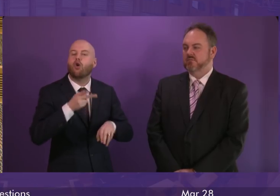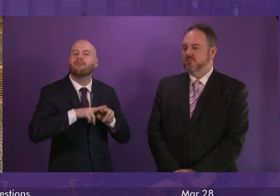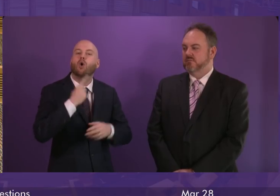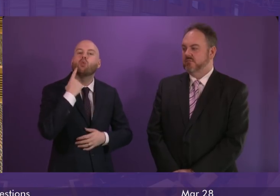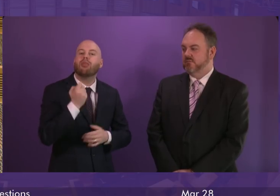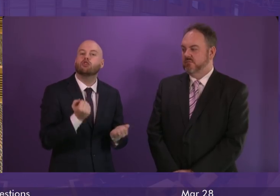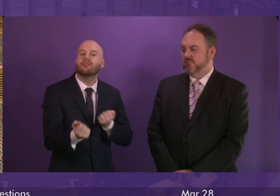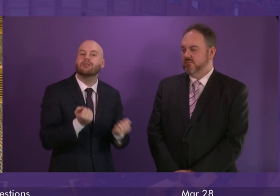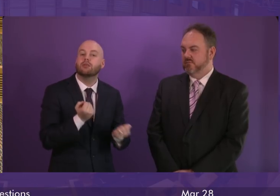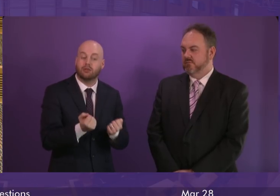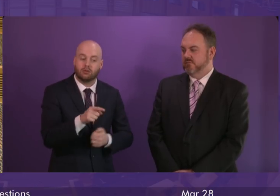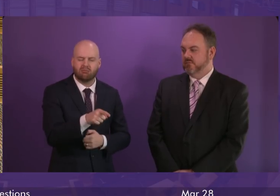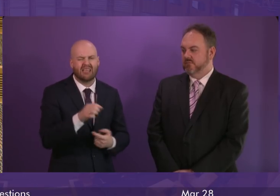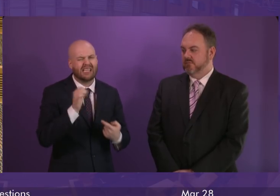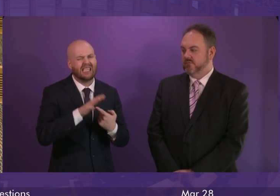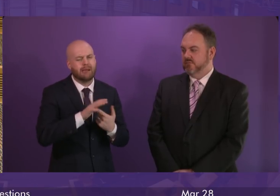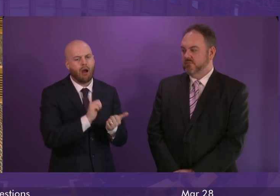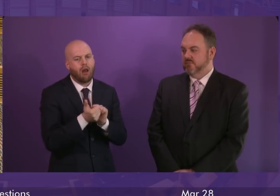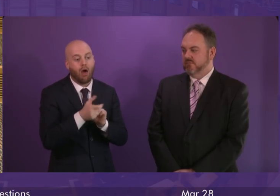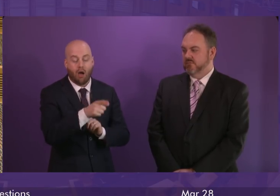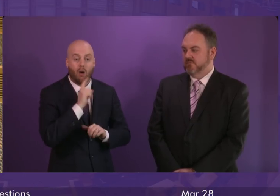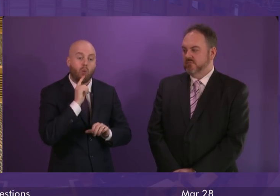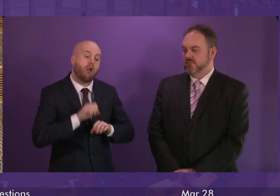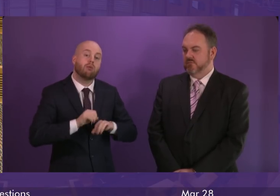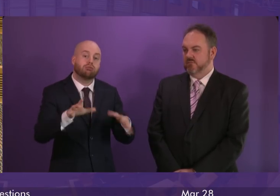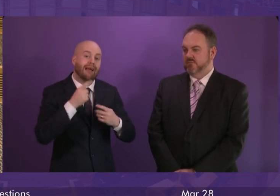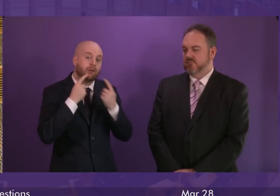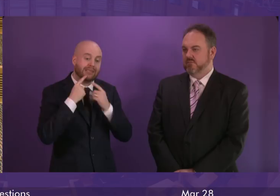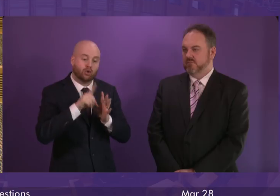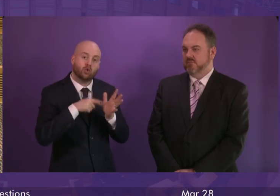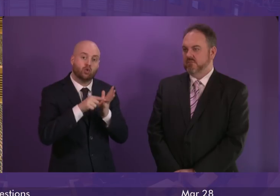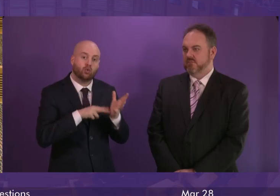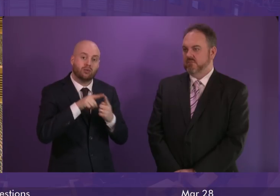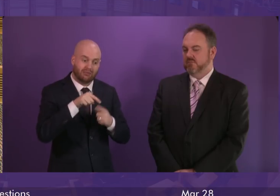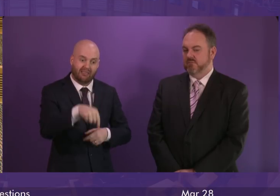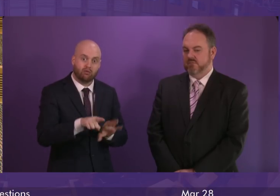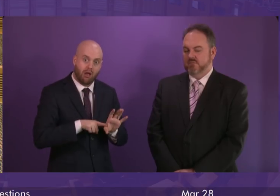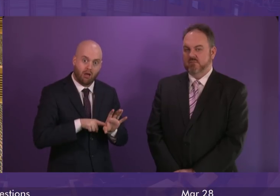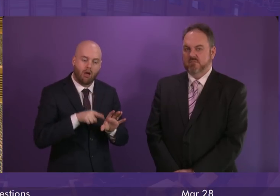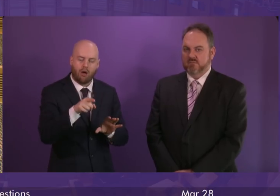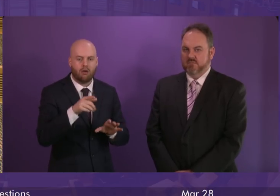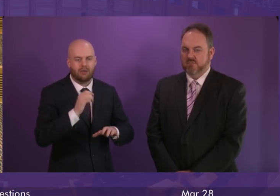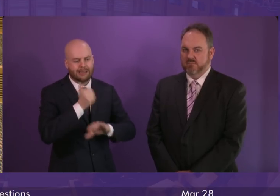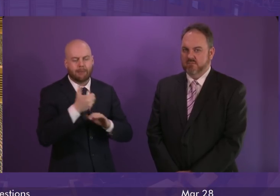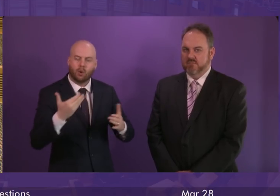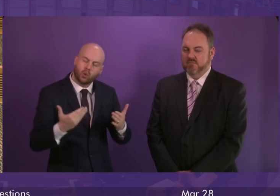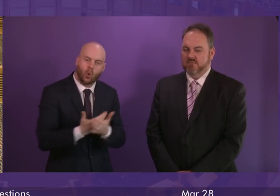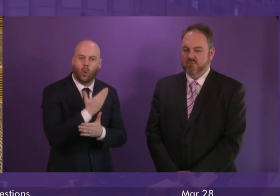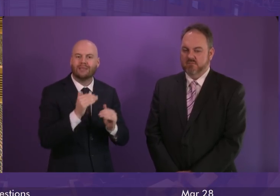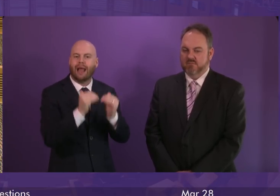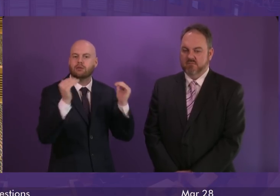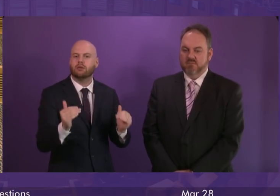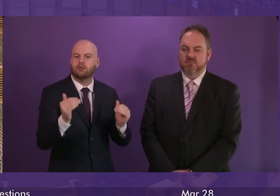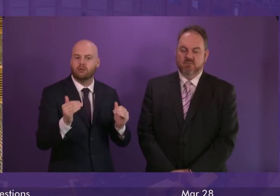and key partners for publication in June this year. these standards will outline the minimum expectations for all services delivering youth justice